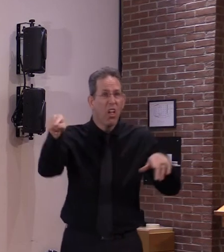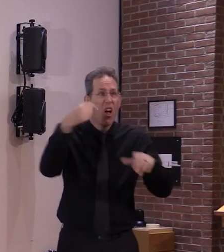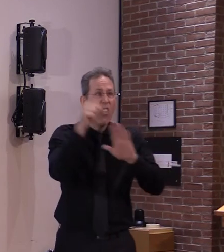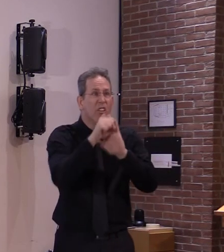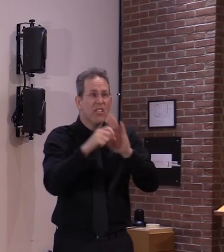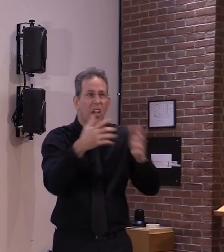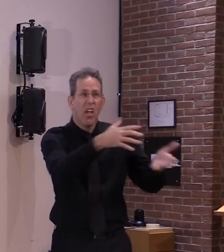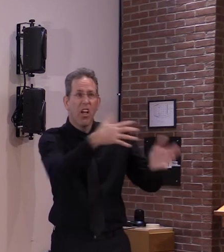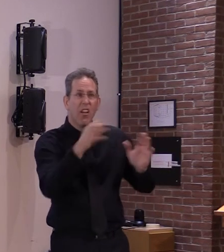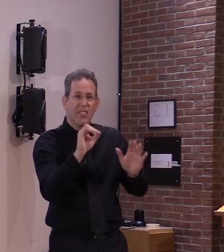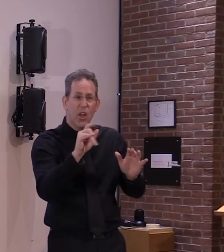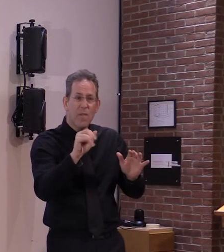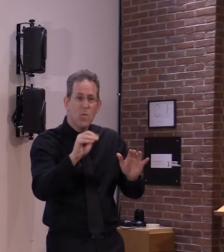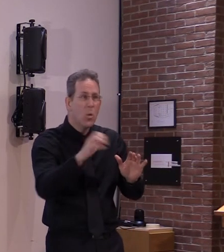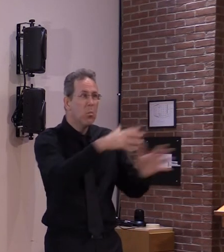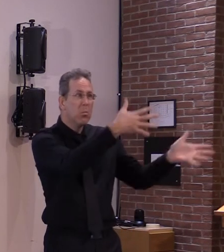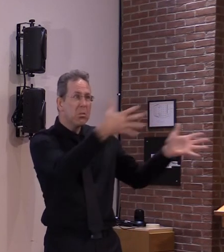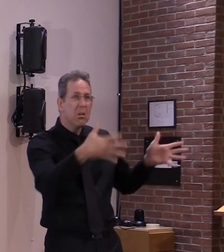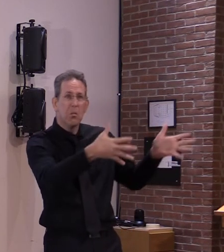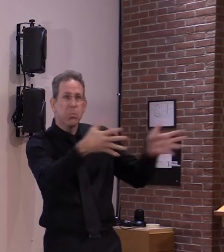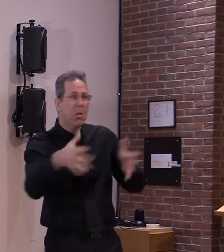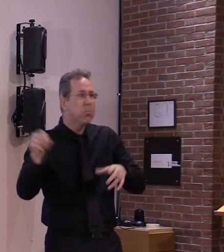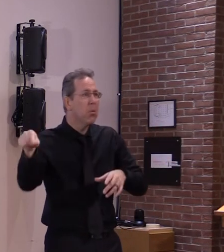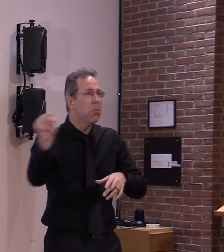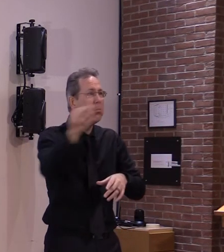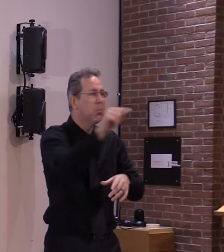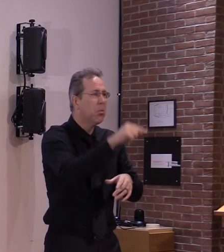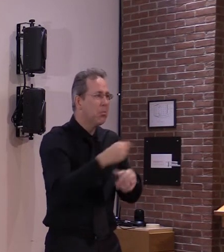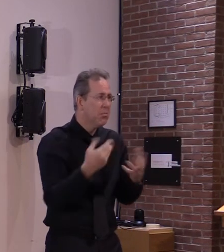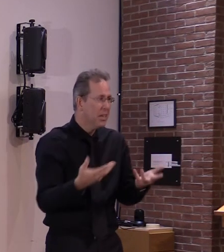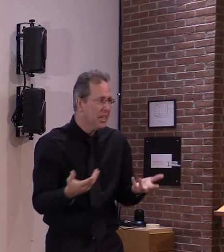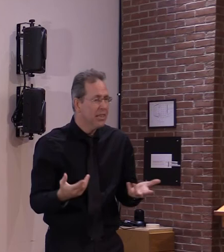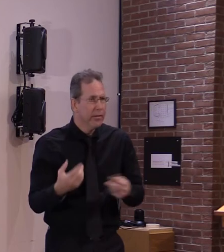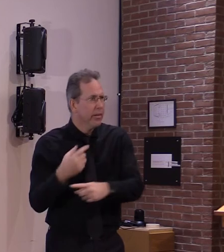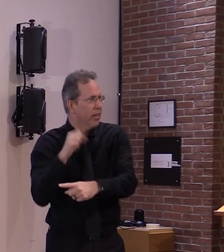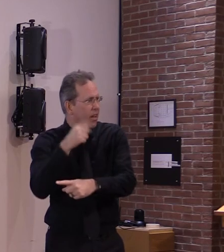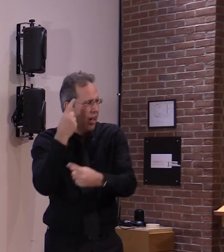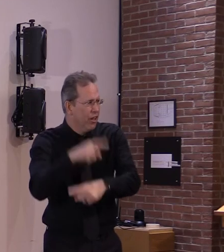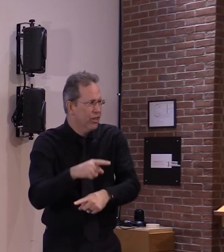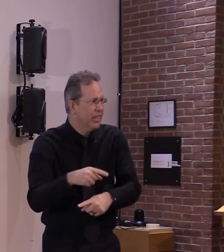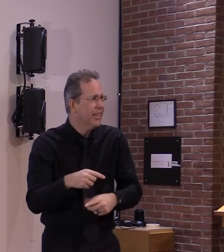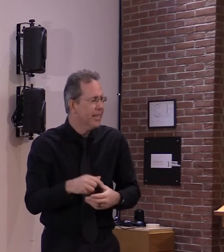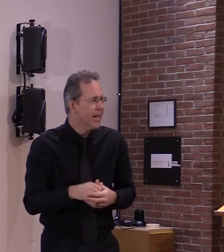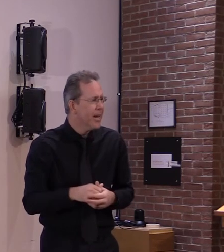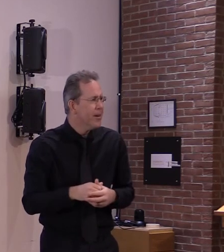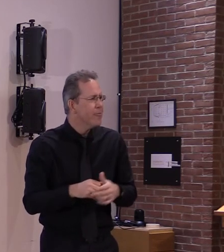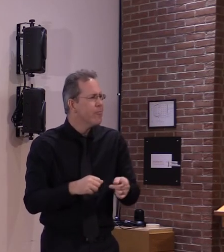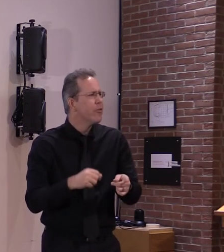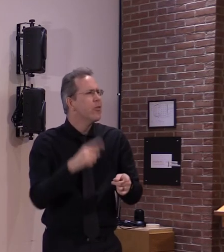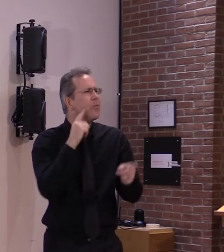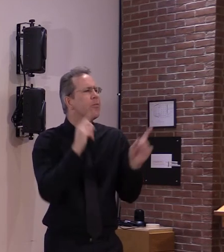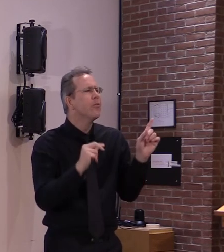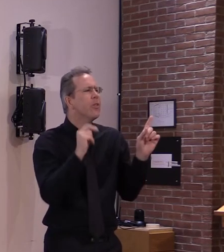like coolers or something up in the northeast kingdom yeah they fall apart too easy though